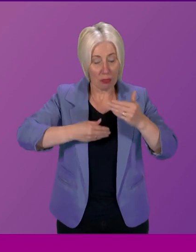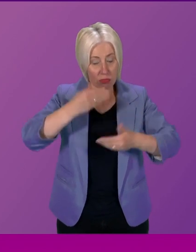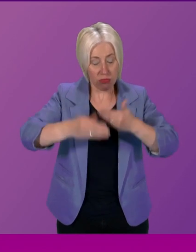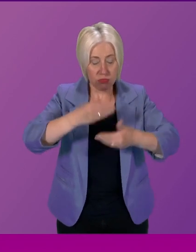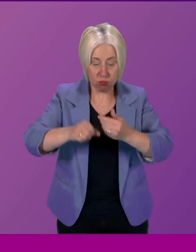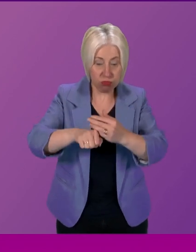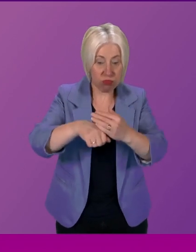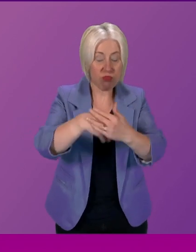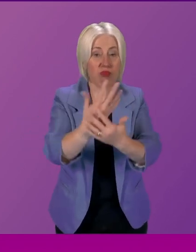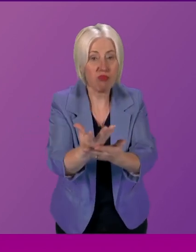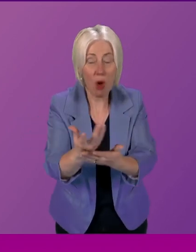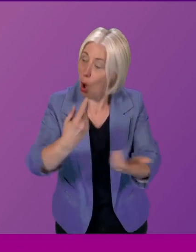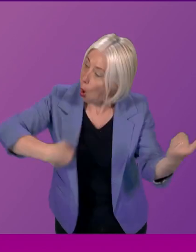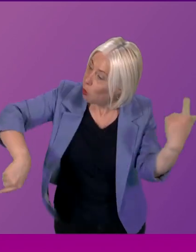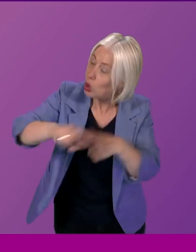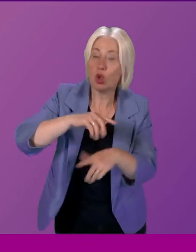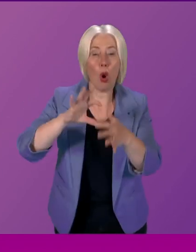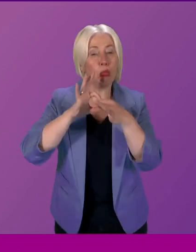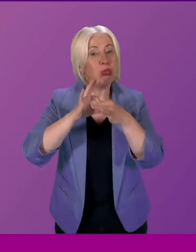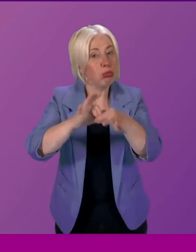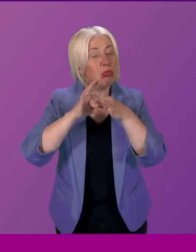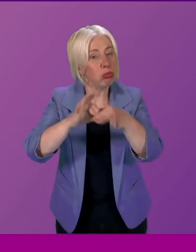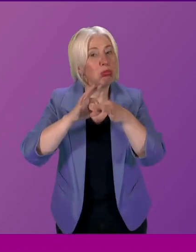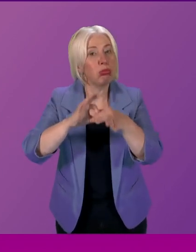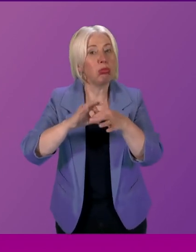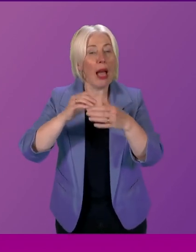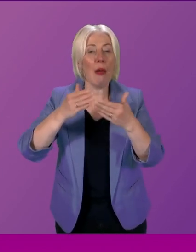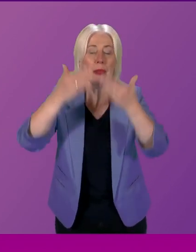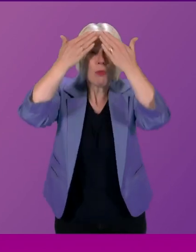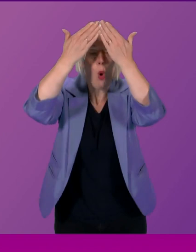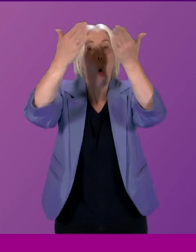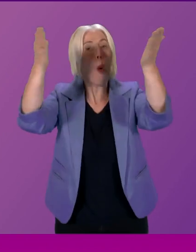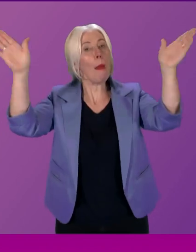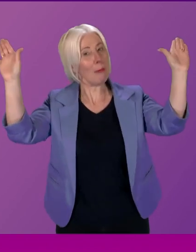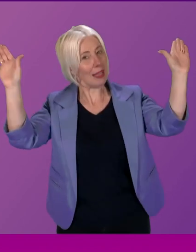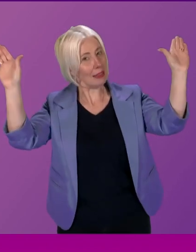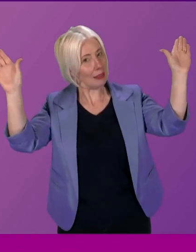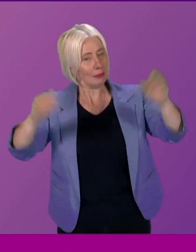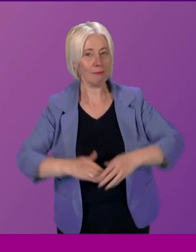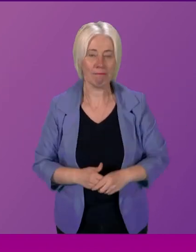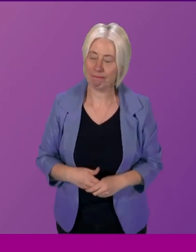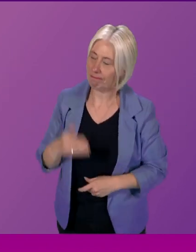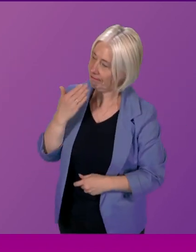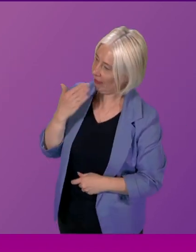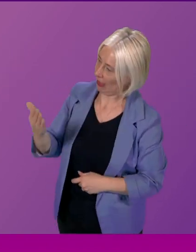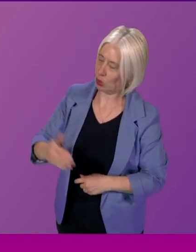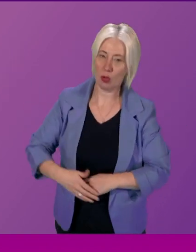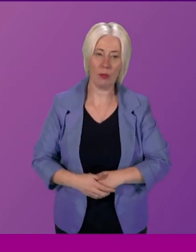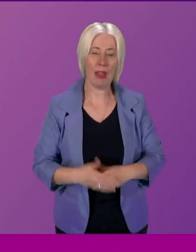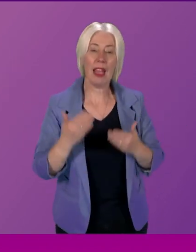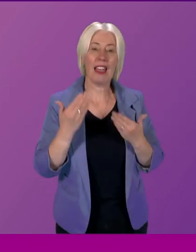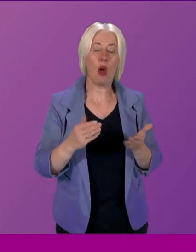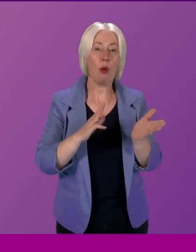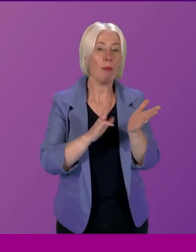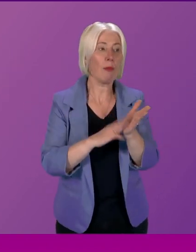years to come, we should all engage with it and approach it with an open mind. Thank you. Thank you, Mr. Brody. And I now call Martin